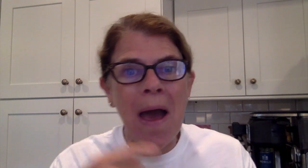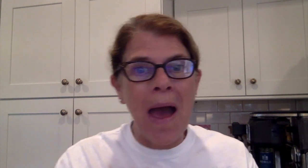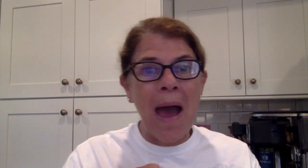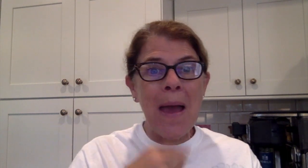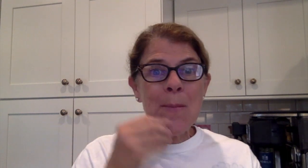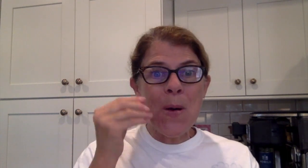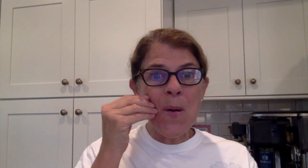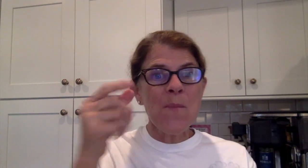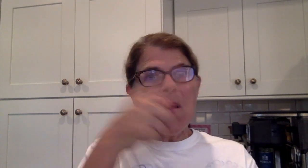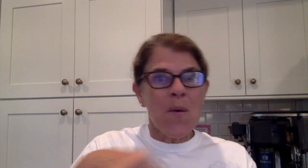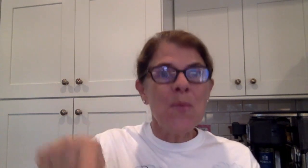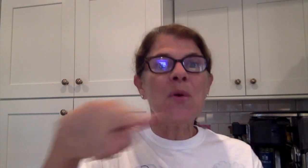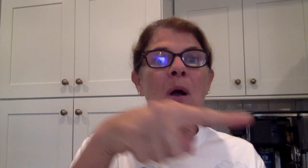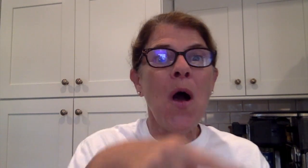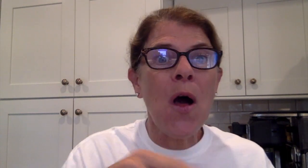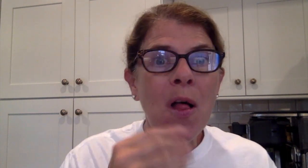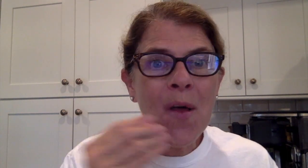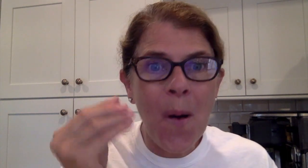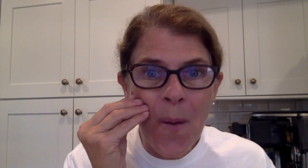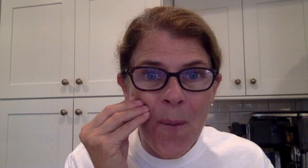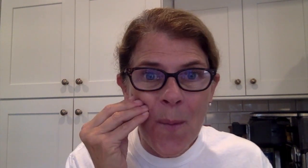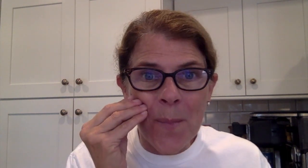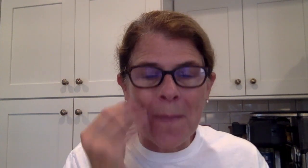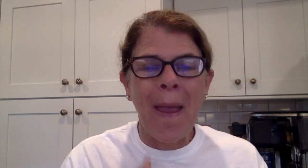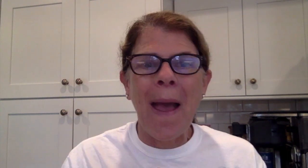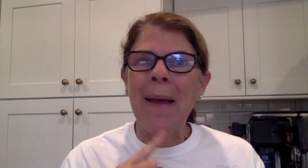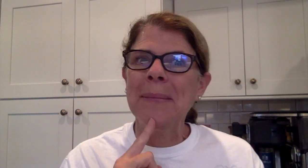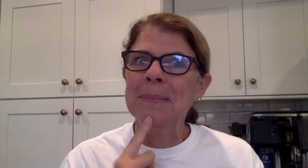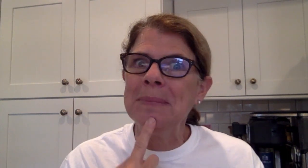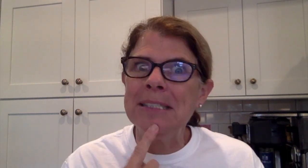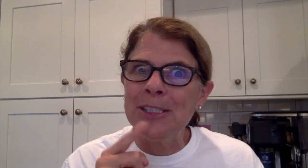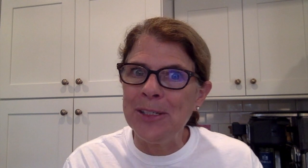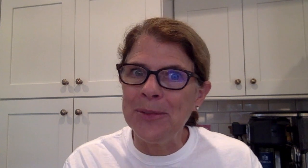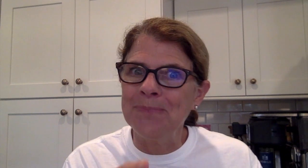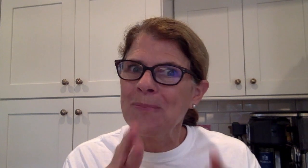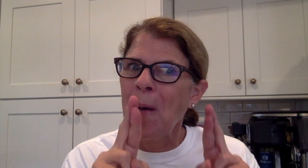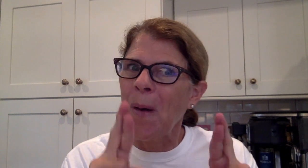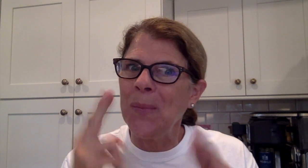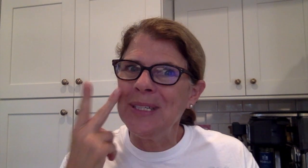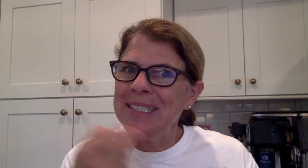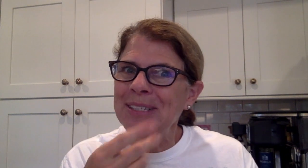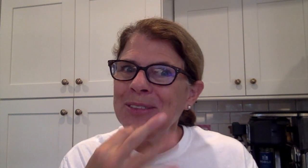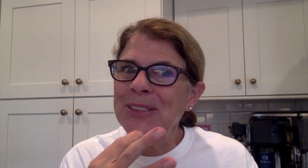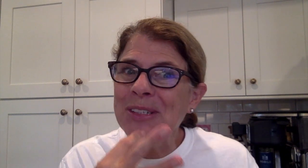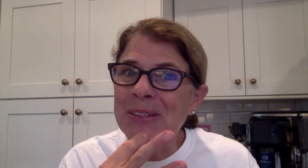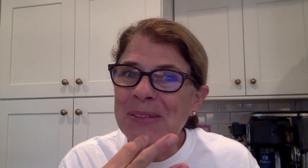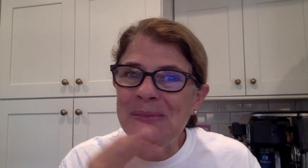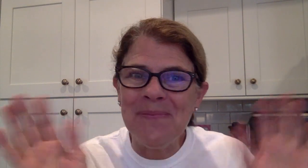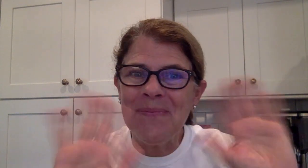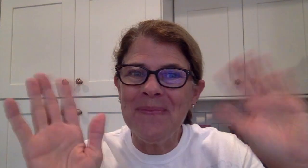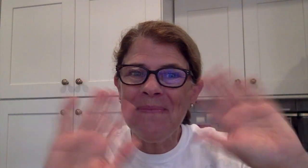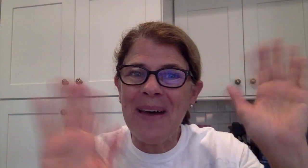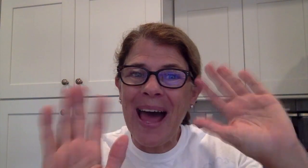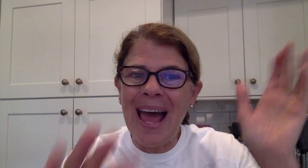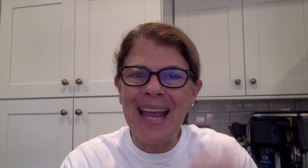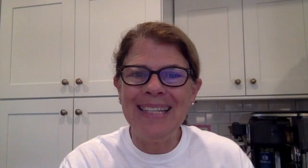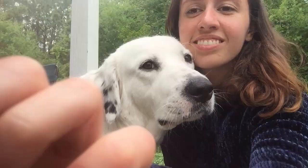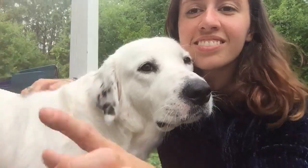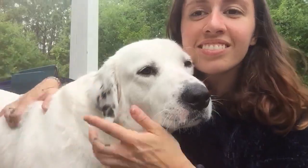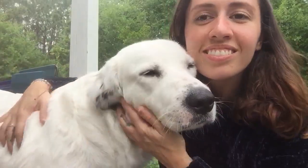I'm home. We're all home. I miss you. Hope to see you soon. Bye. Brooke